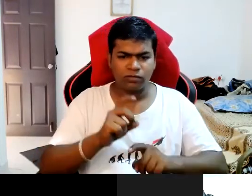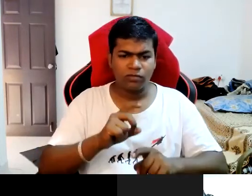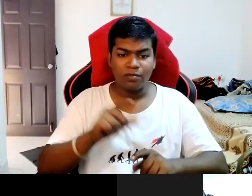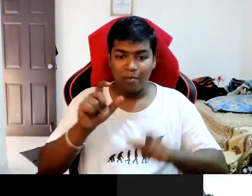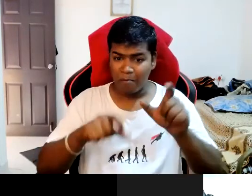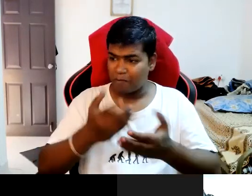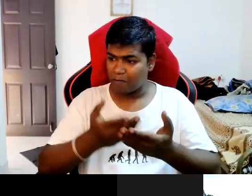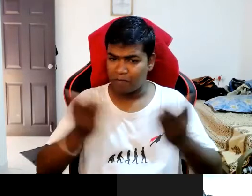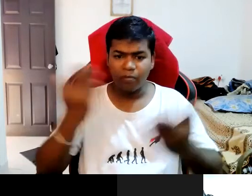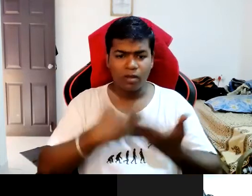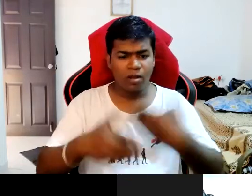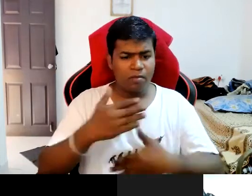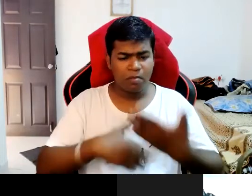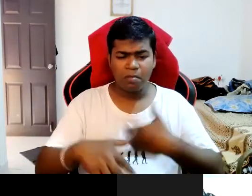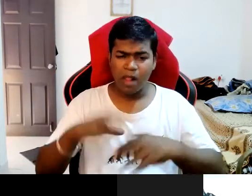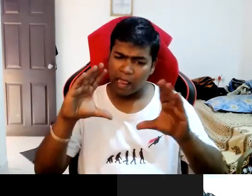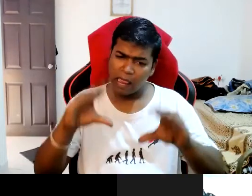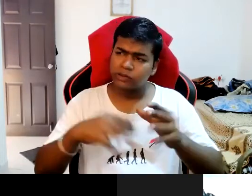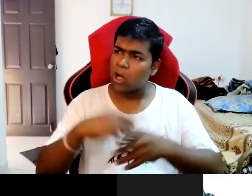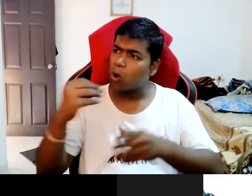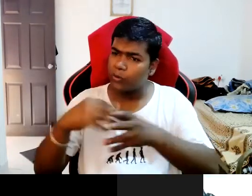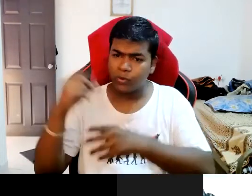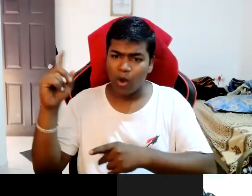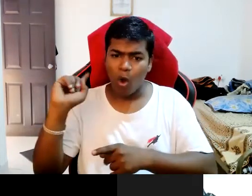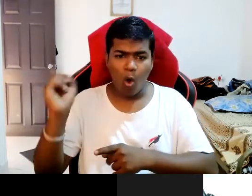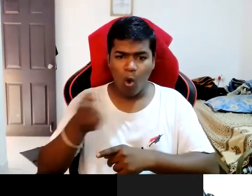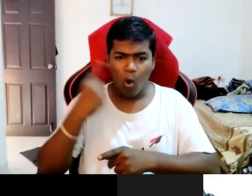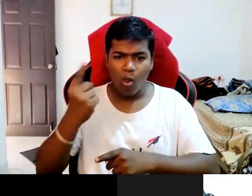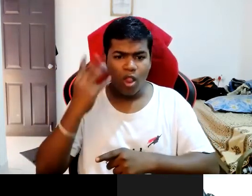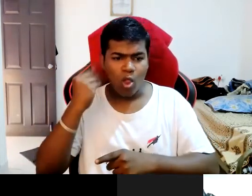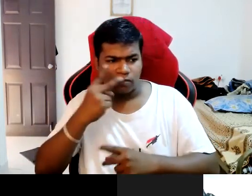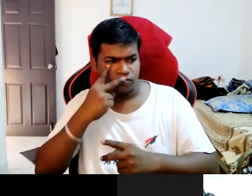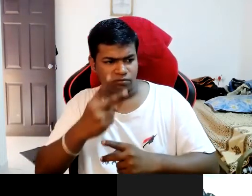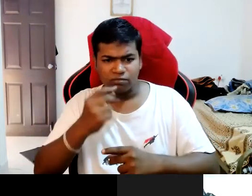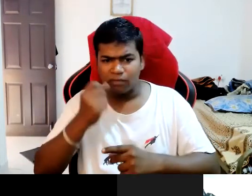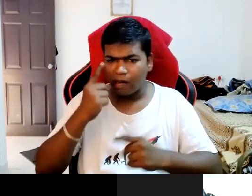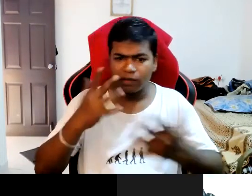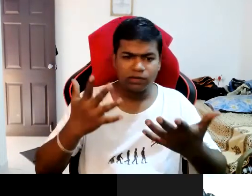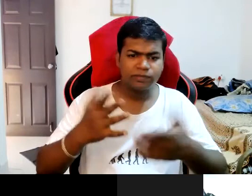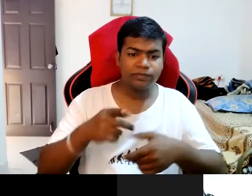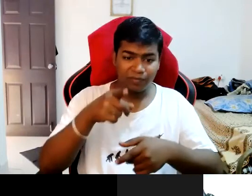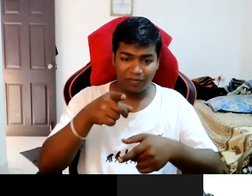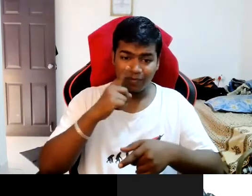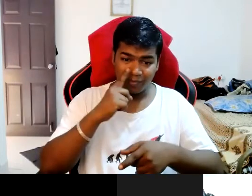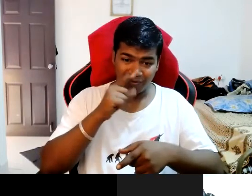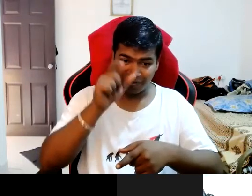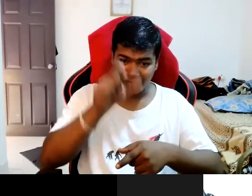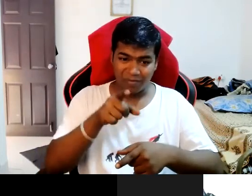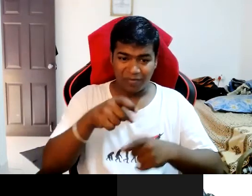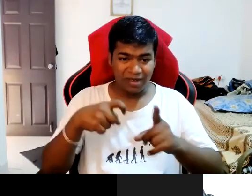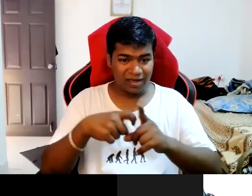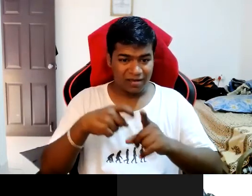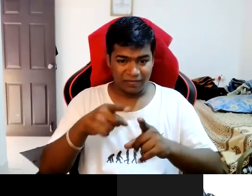disabled people used to come out so in my case it was very rare so that difference was there